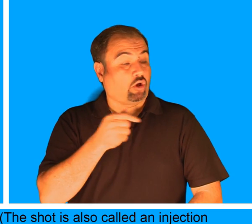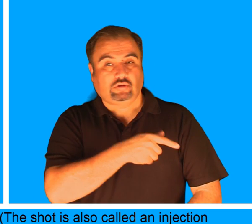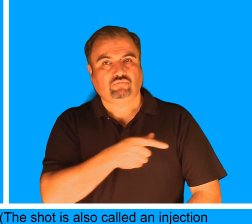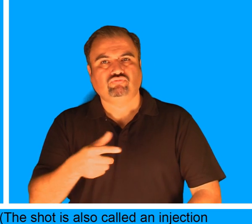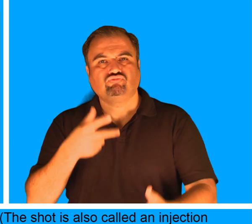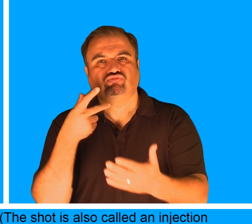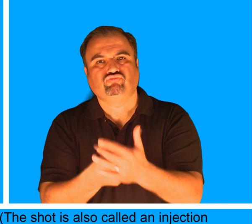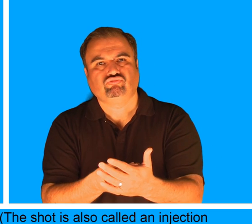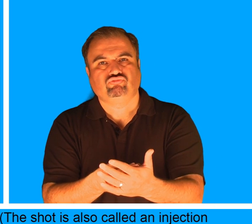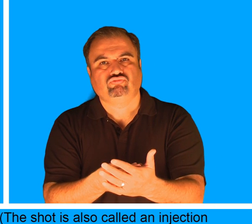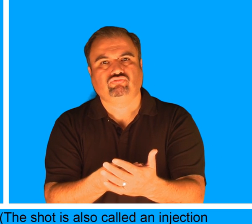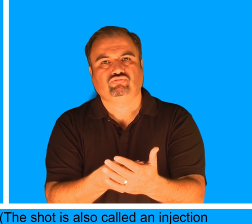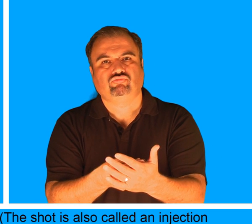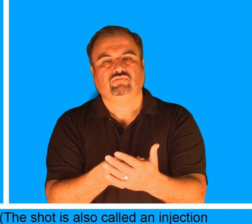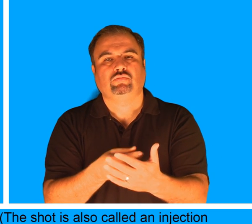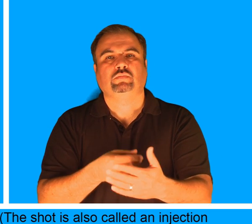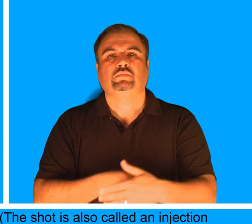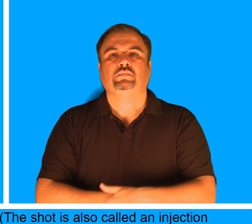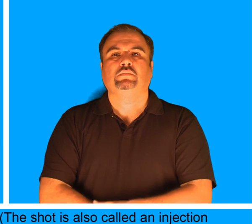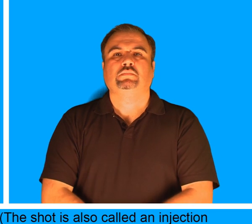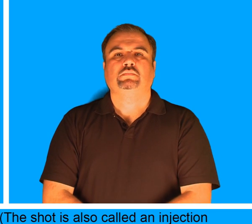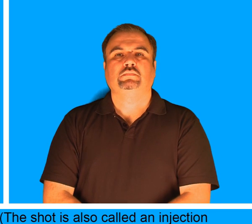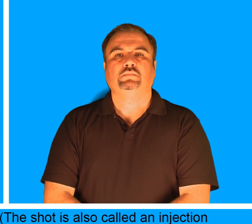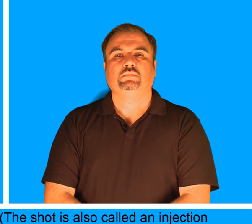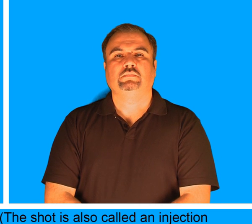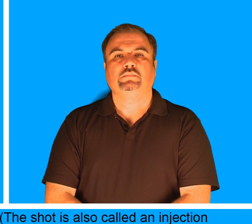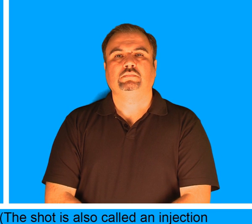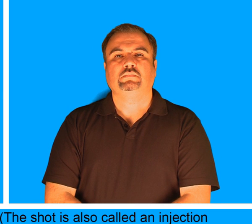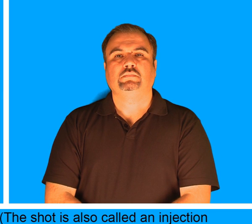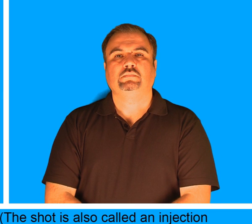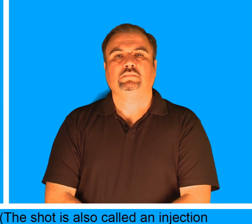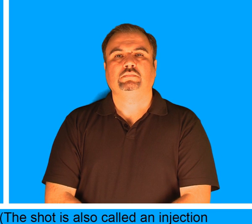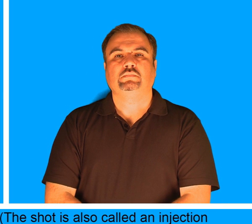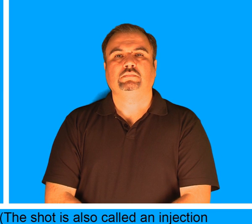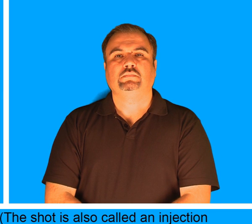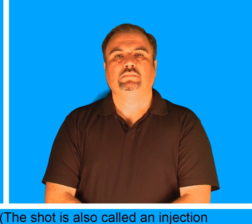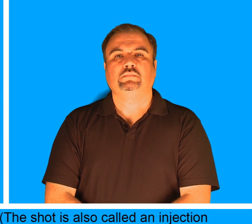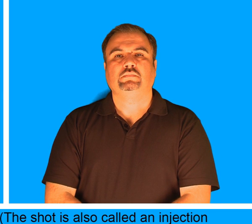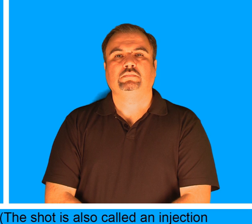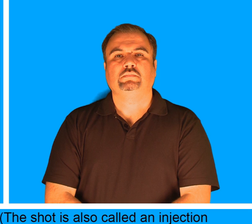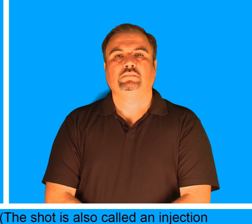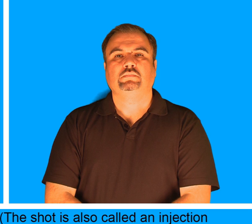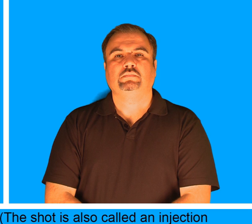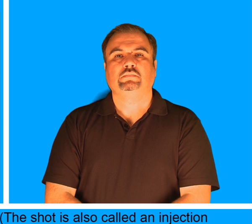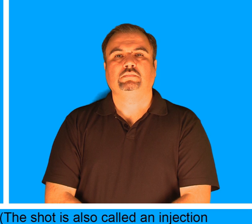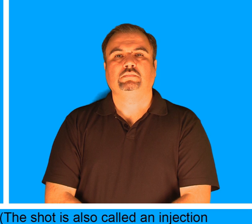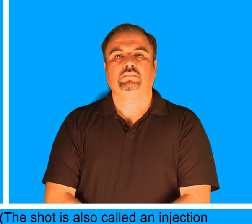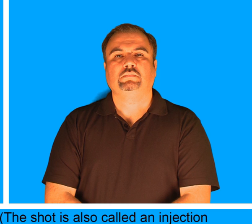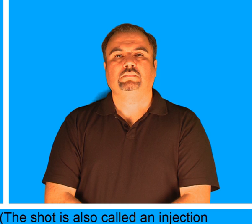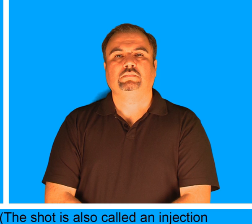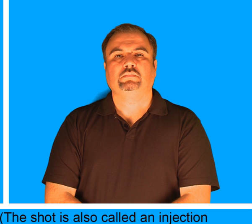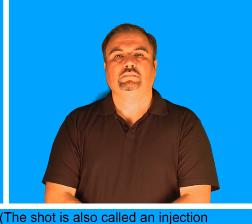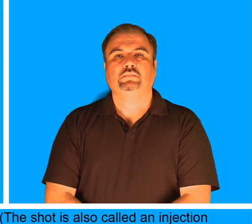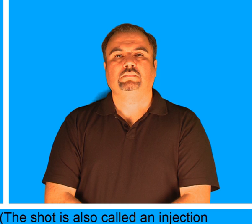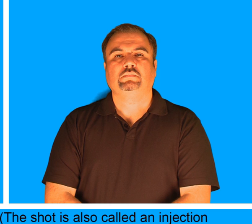the dog a shot. The shot is also called an injection or a vaccination. This will help the dog avoid getting sick. It protects the dog.